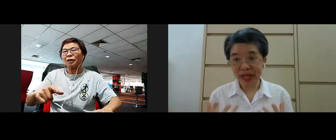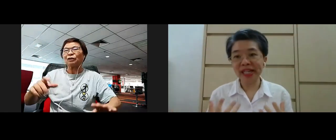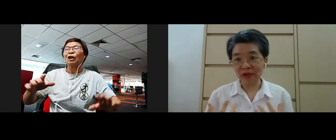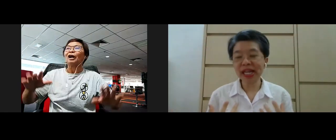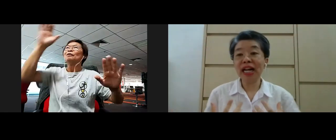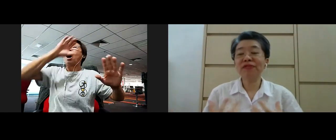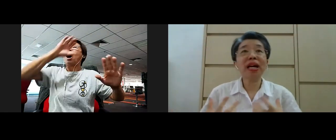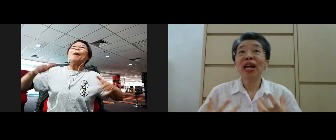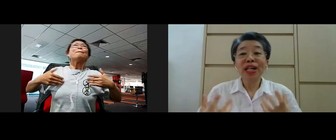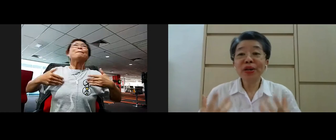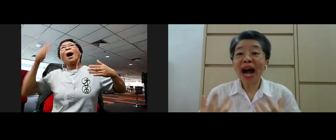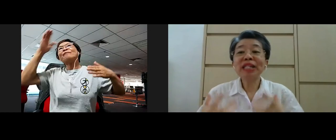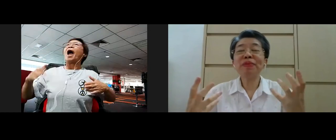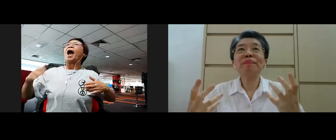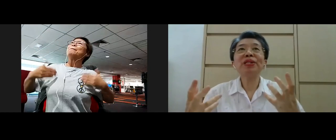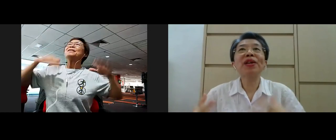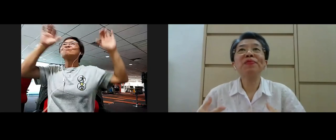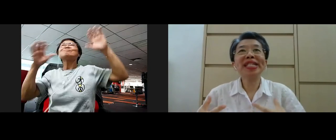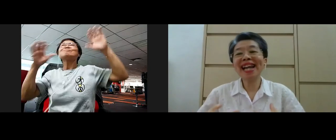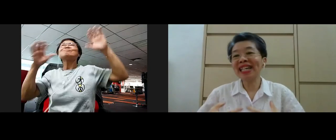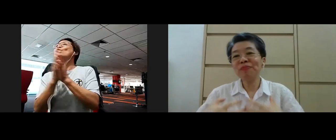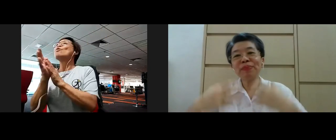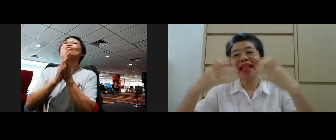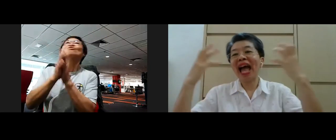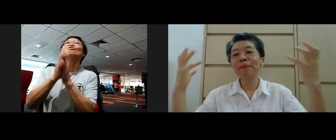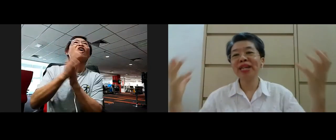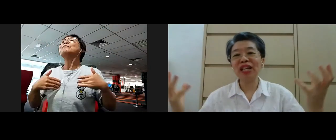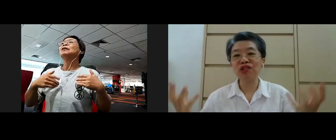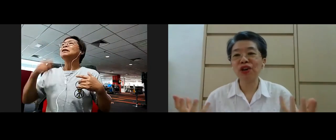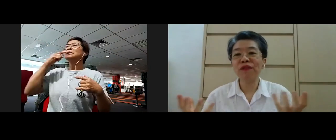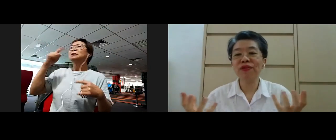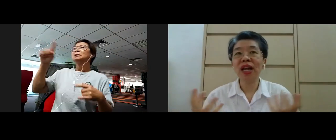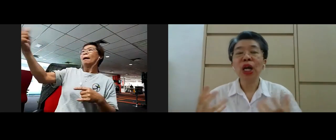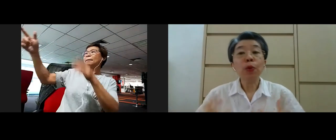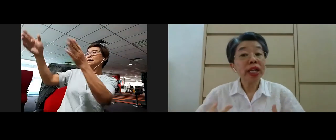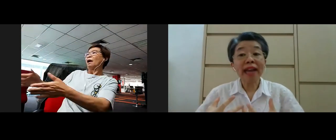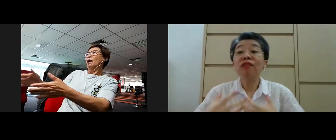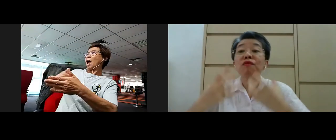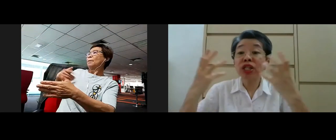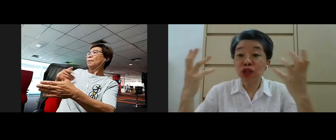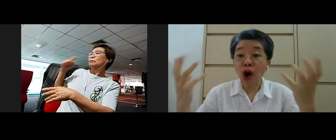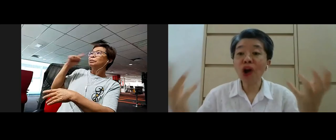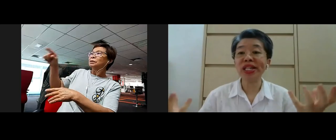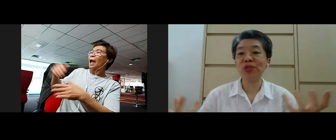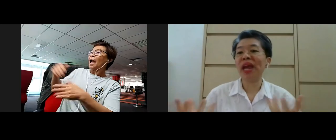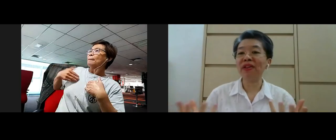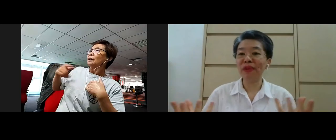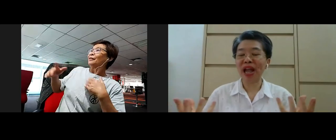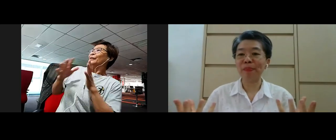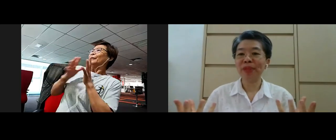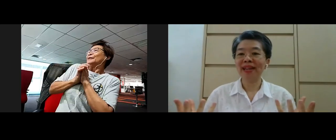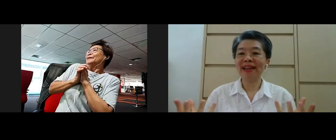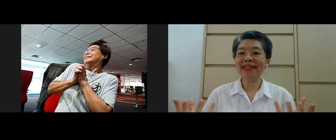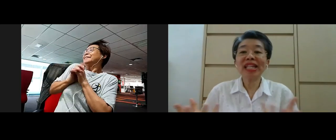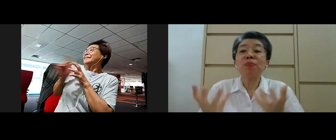find happiness ourselves but you know other people when we see other people happy and joyful we can rejoice together